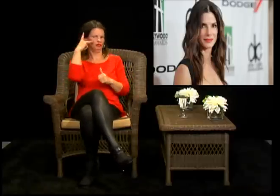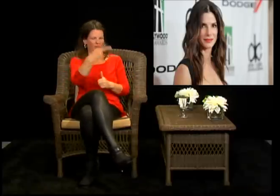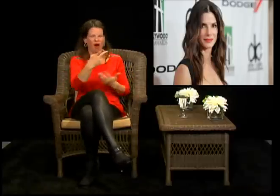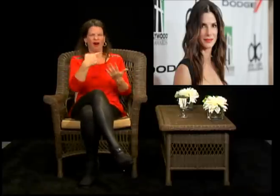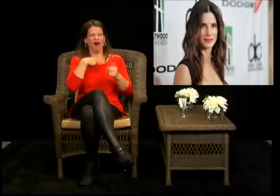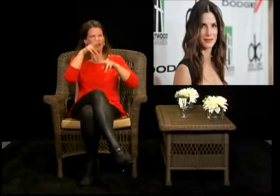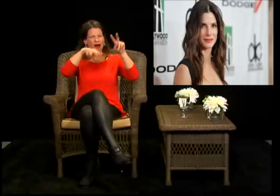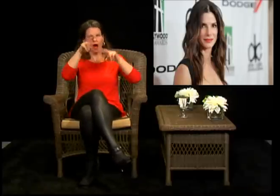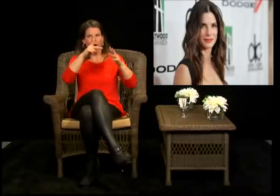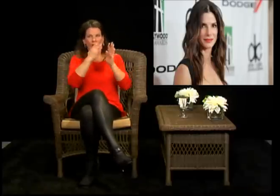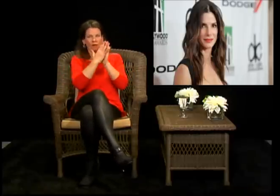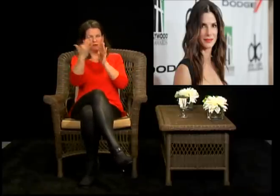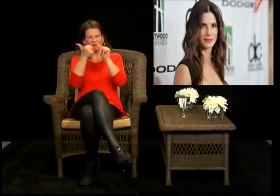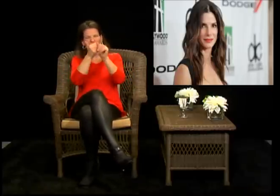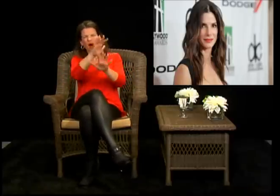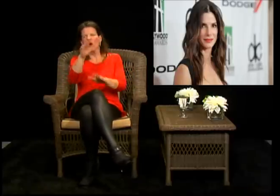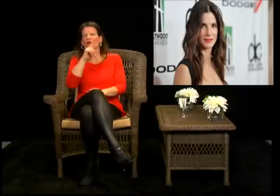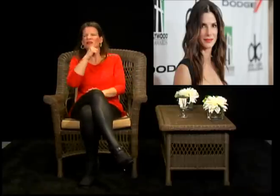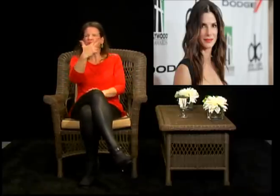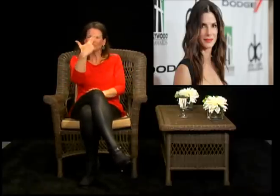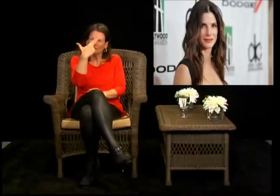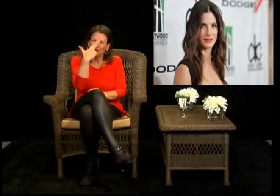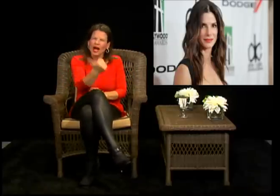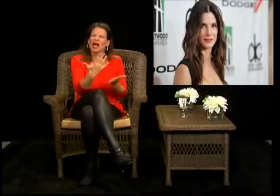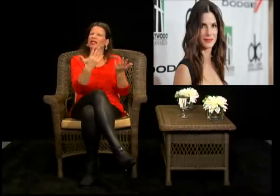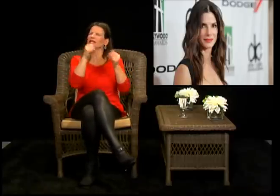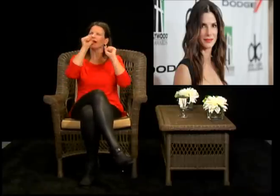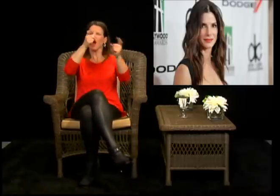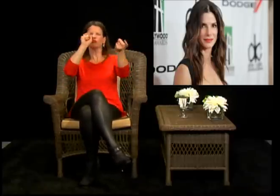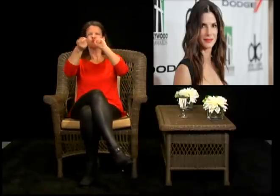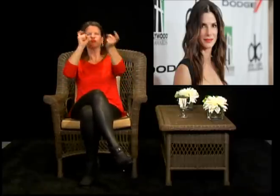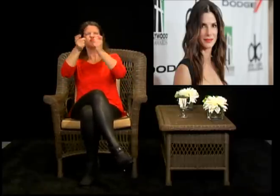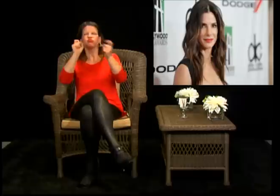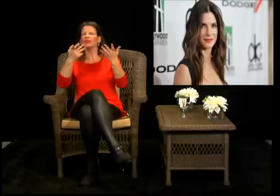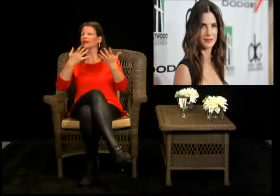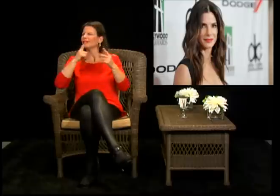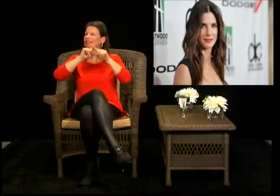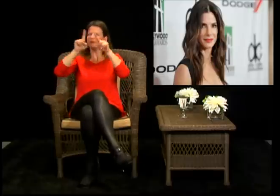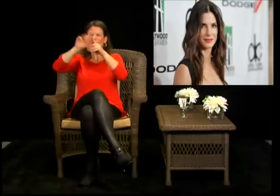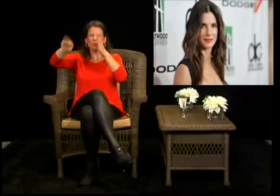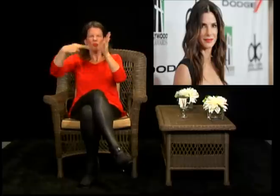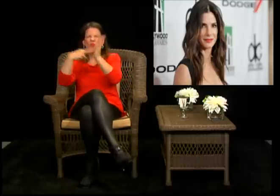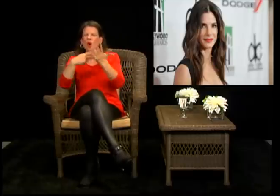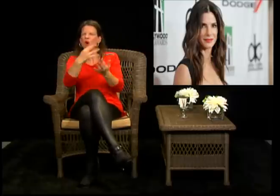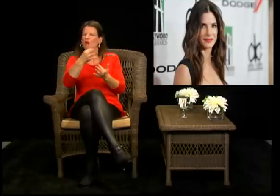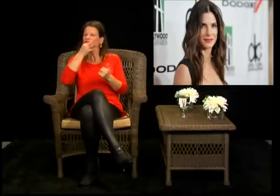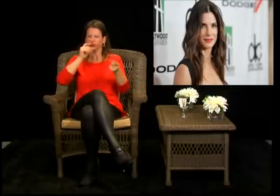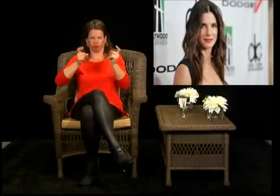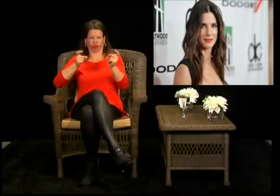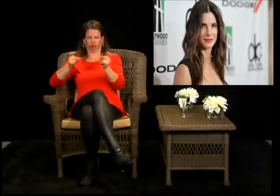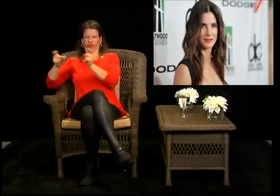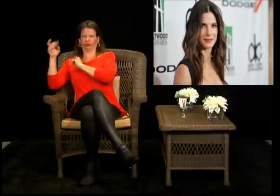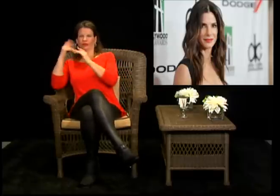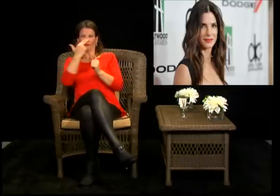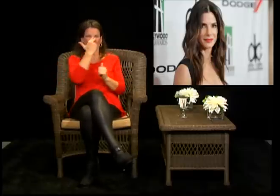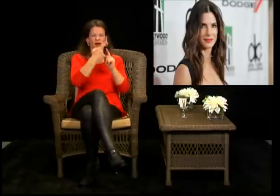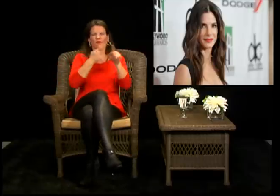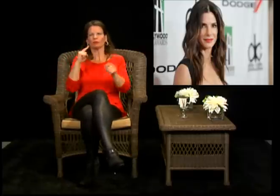run away from somebody. mean, it was, it was fun to watch, but since then I have seen her, uh, become involved in comedies and